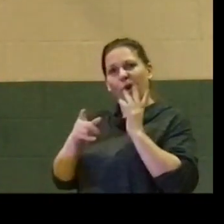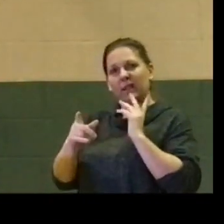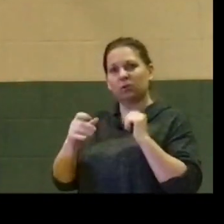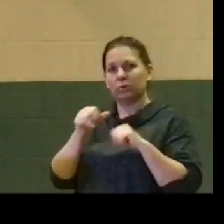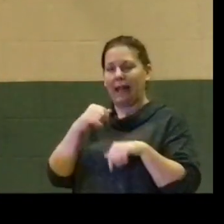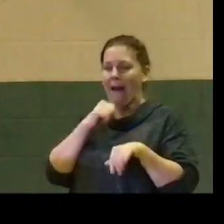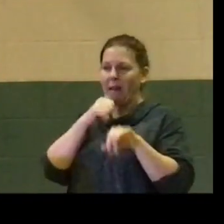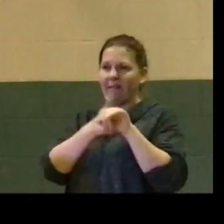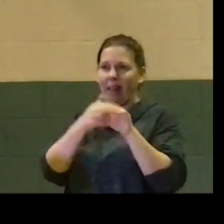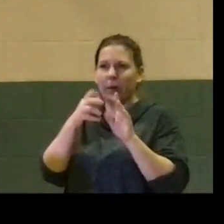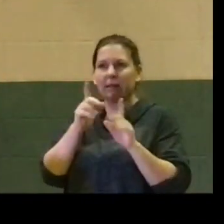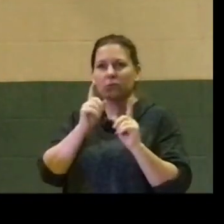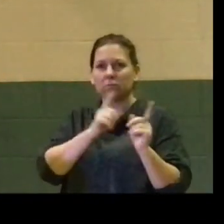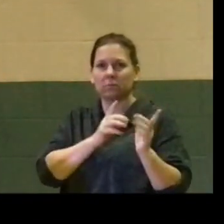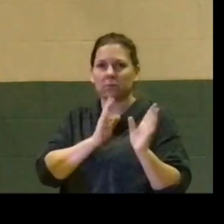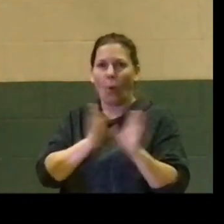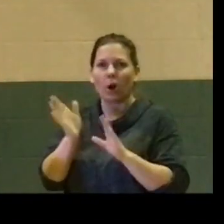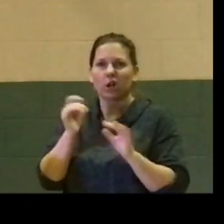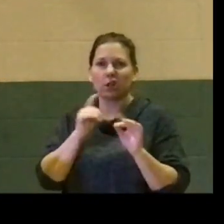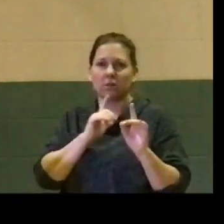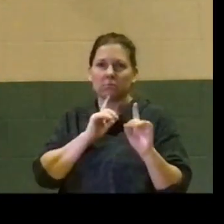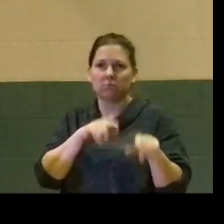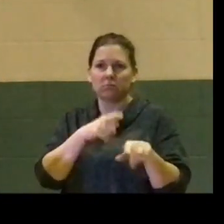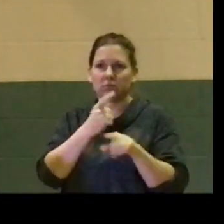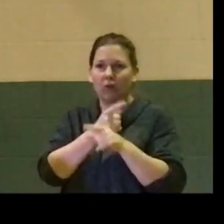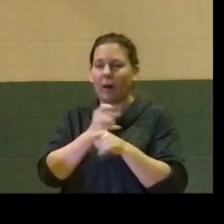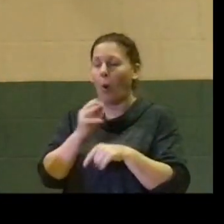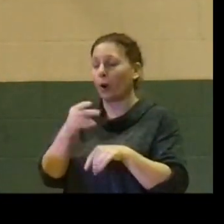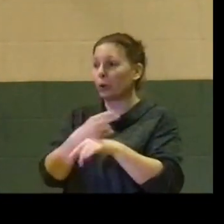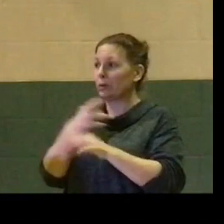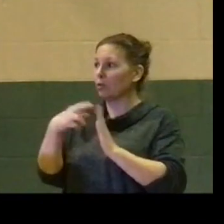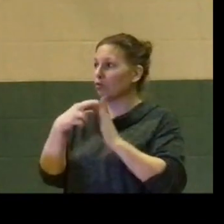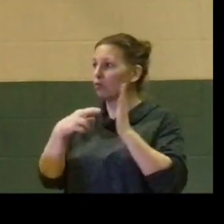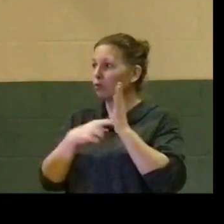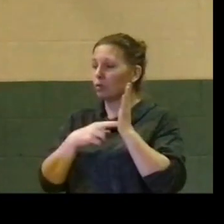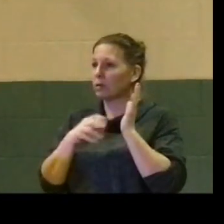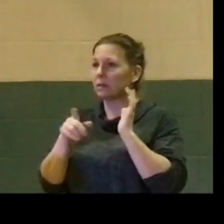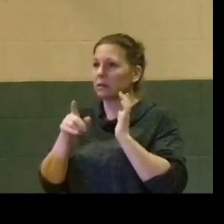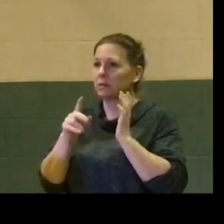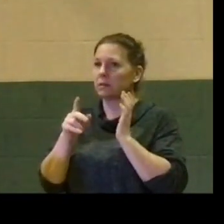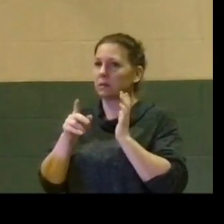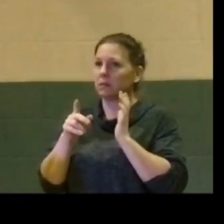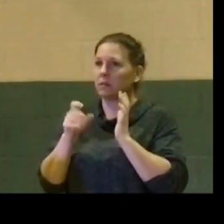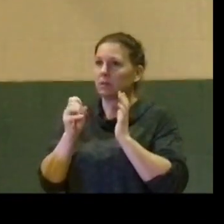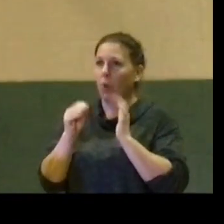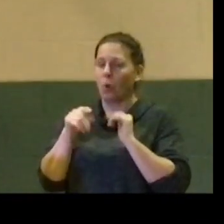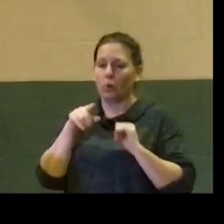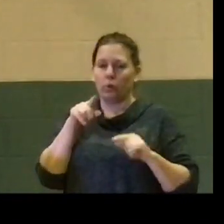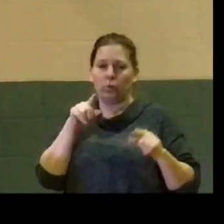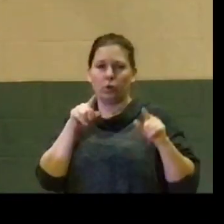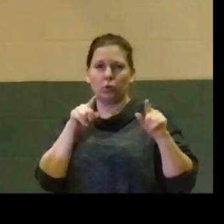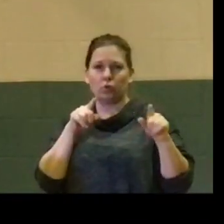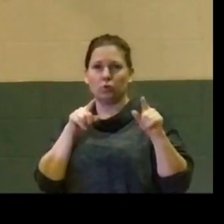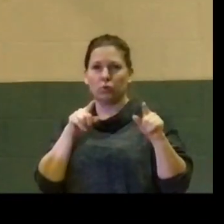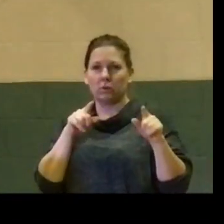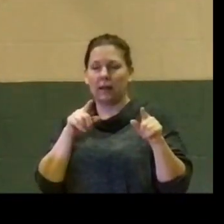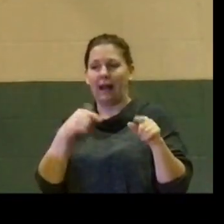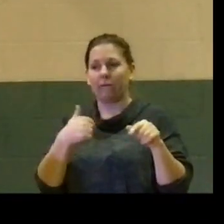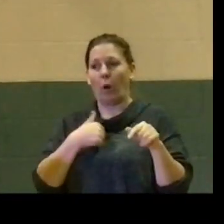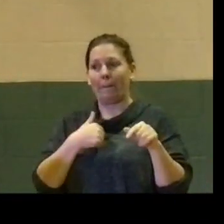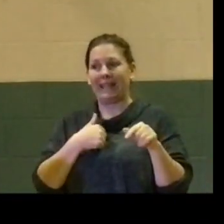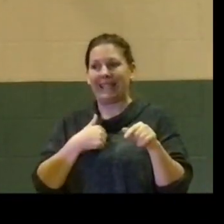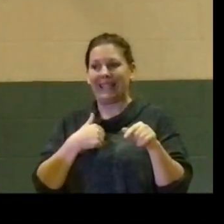out of order. Or you want to use the rules to allow you to be, for me to be